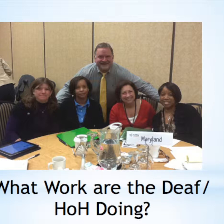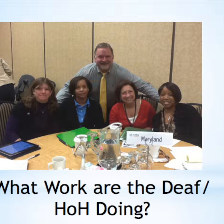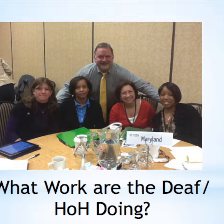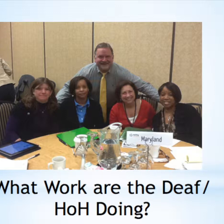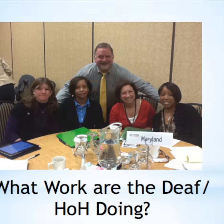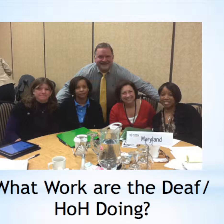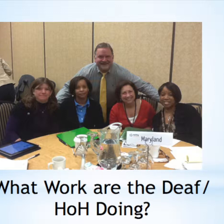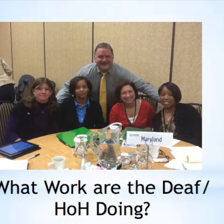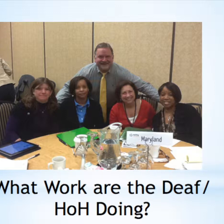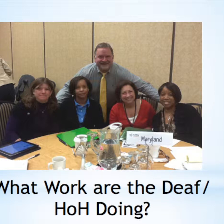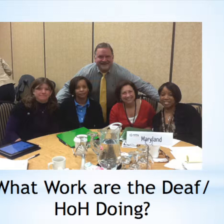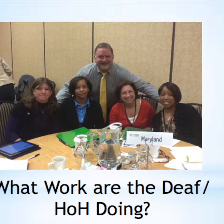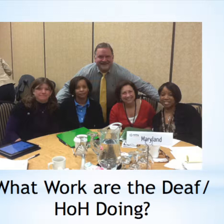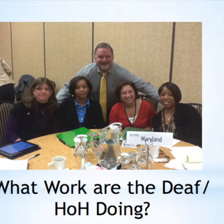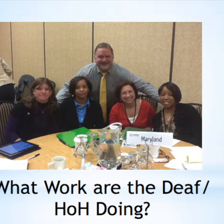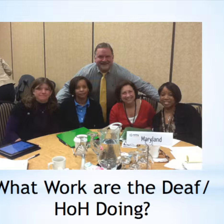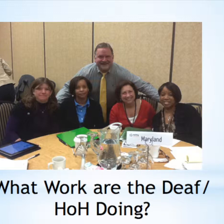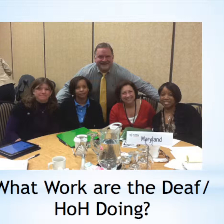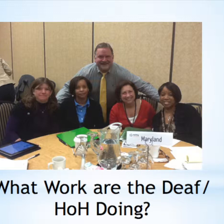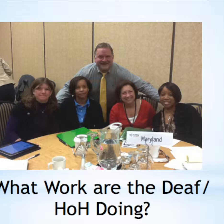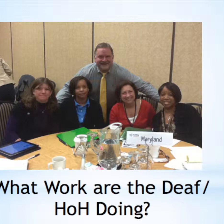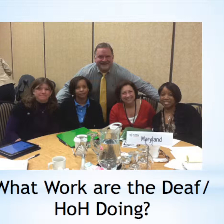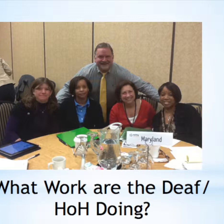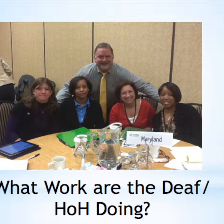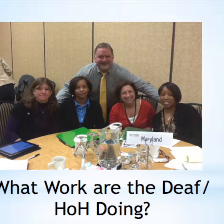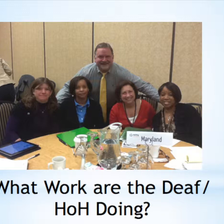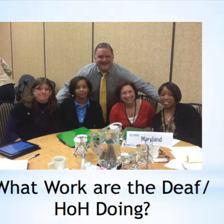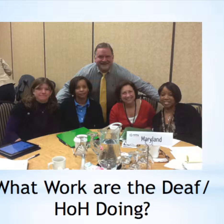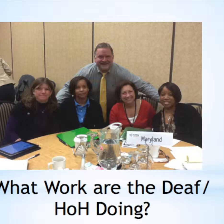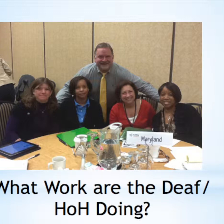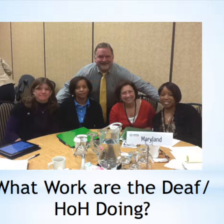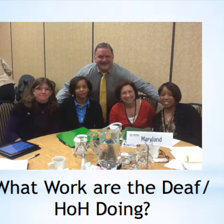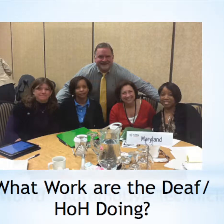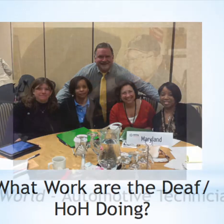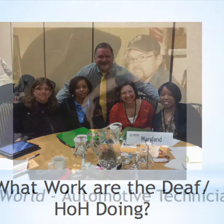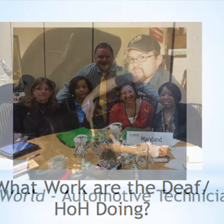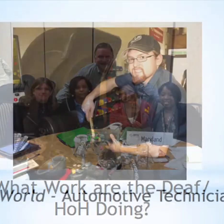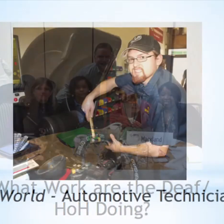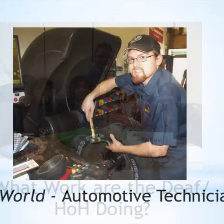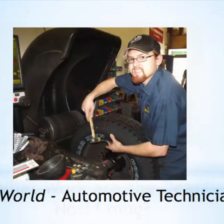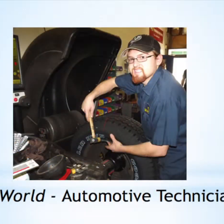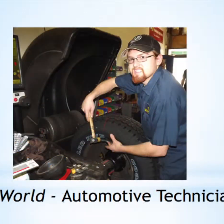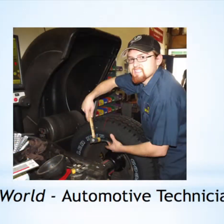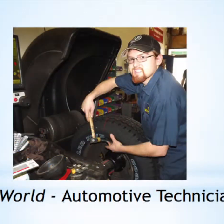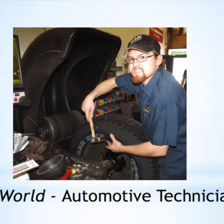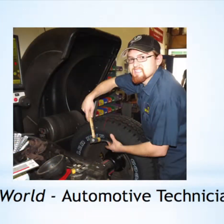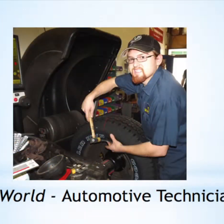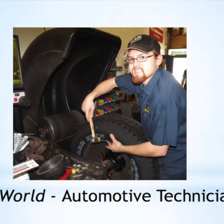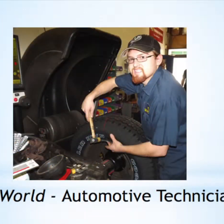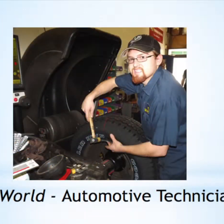When I hear these things, and I share my passions with the deaf and hard of hearing community,